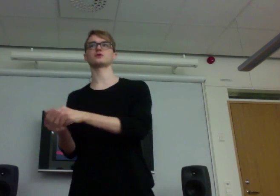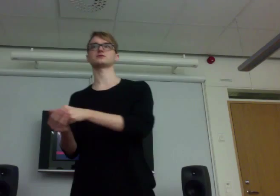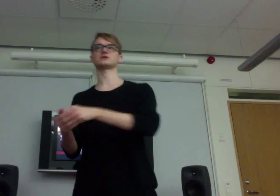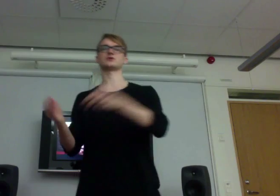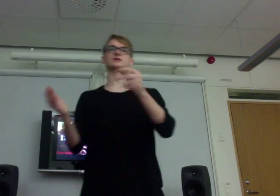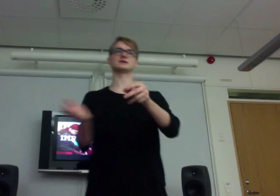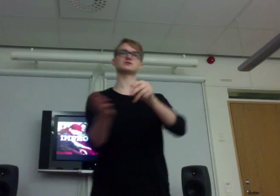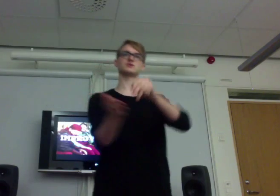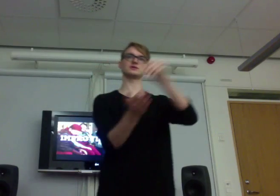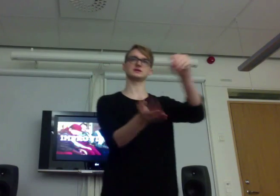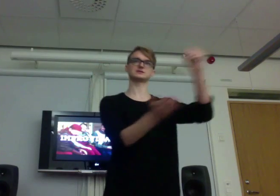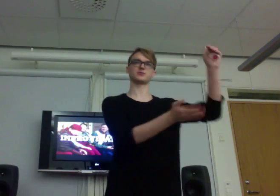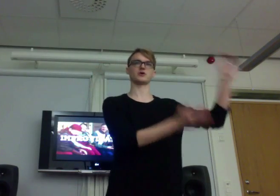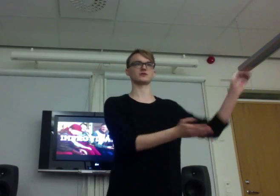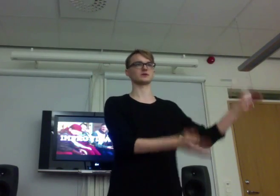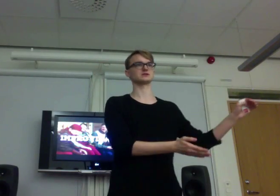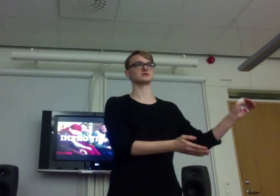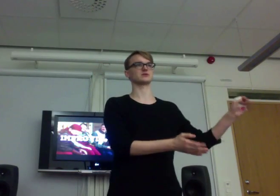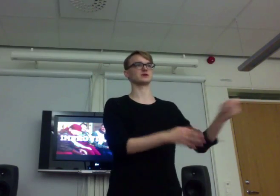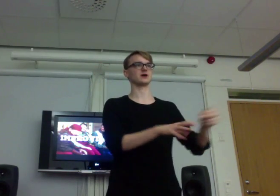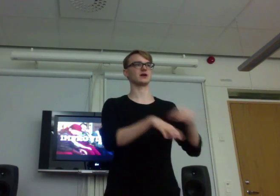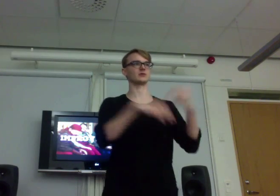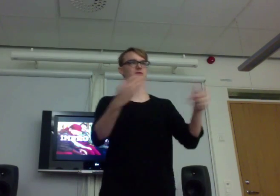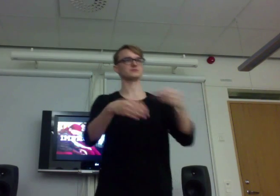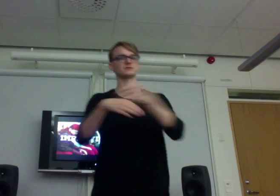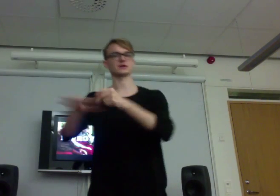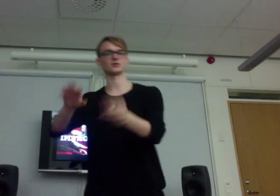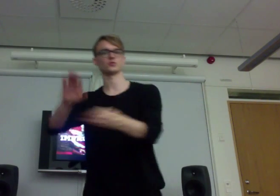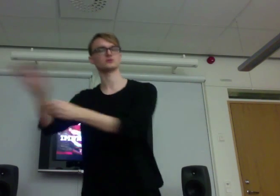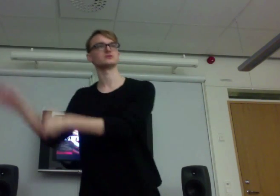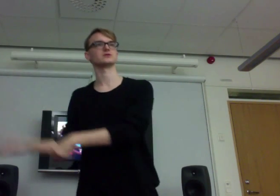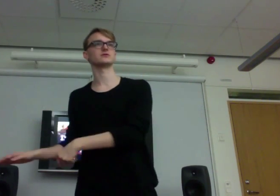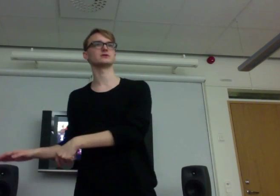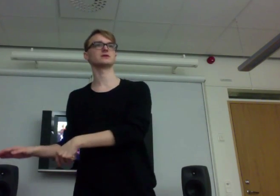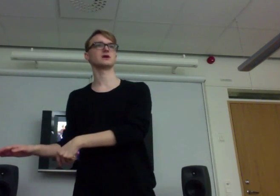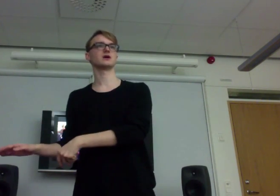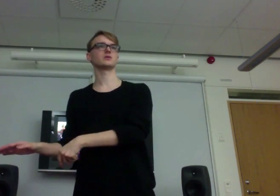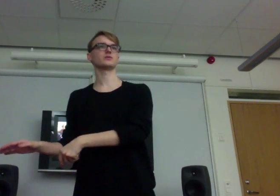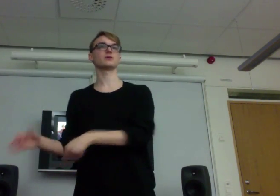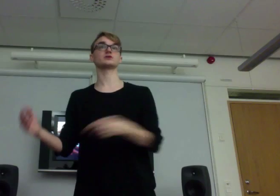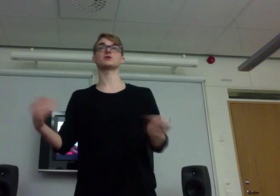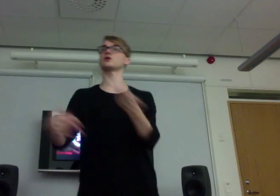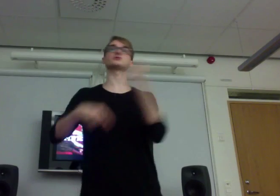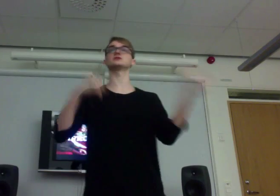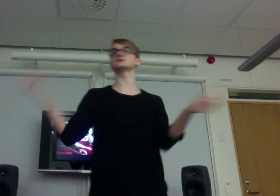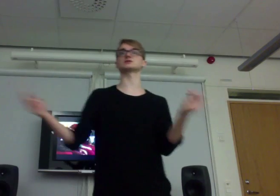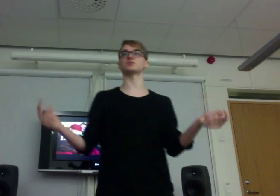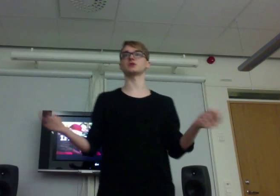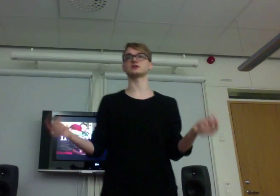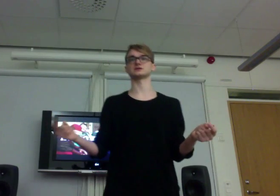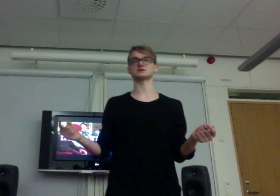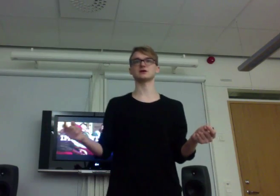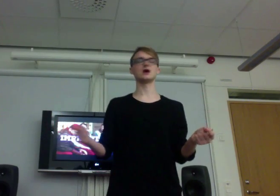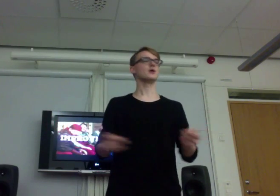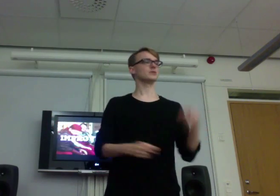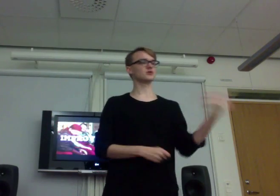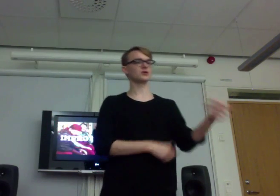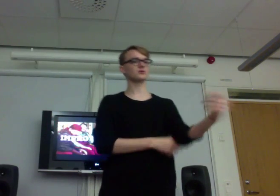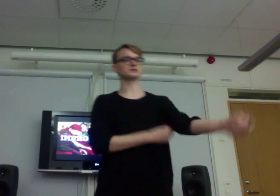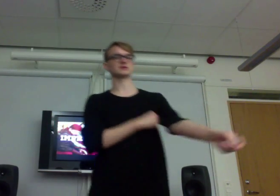that you at least read this part of the history. And I will tell you what you need to read. Because we're going to discuss politics. But you always need to